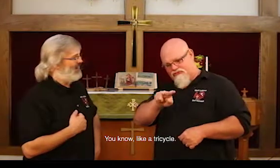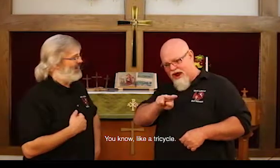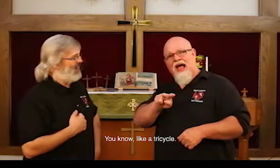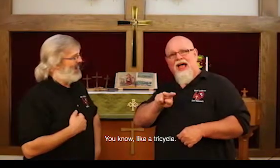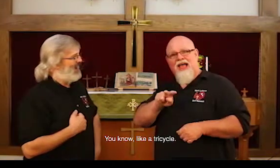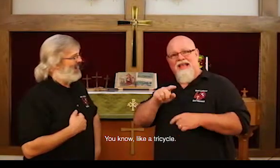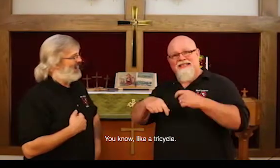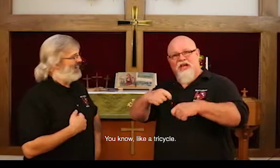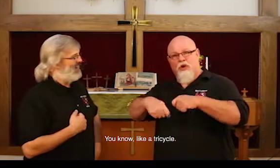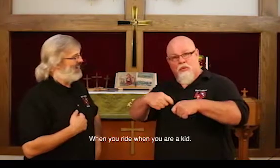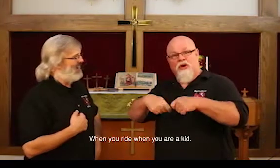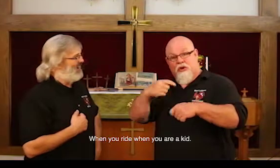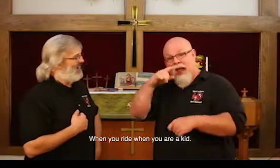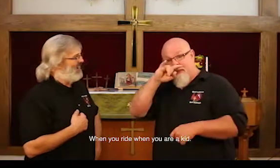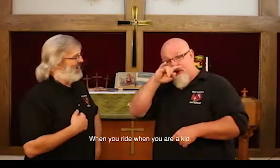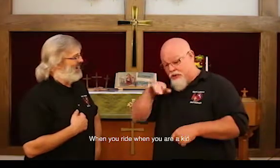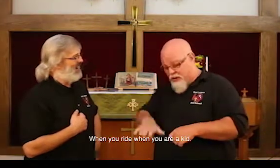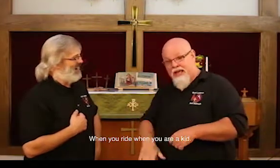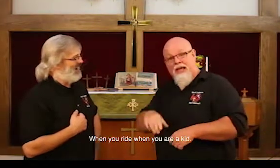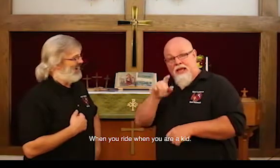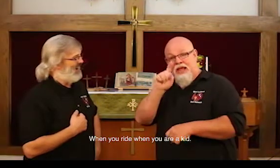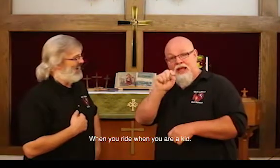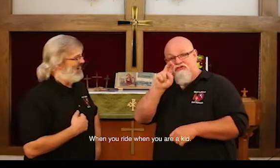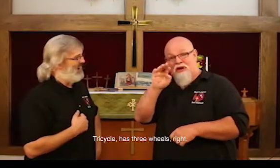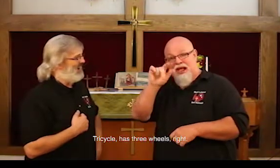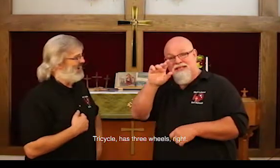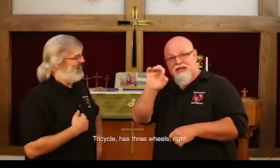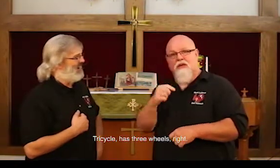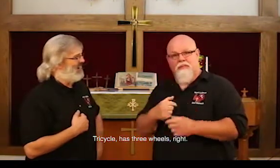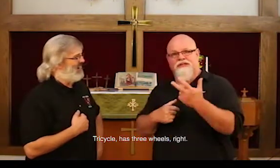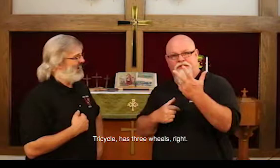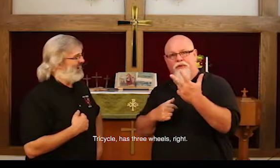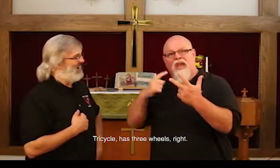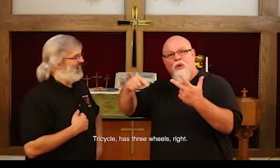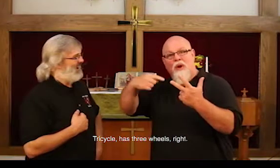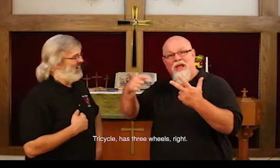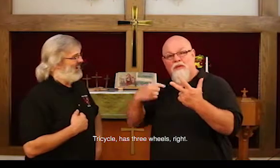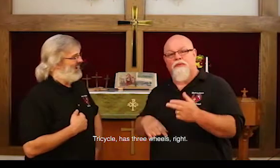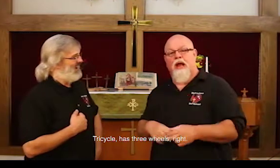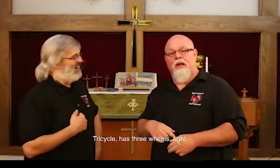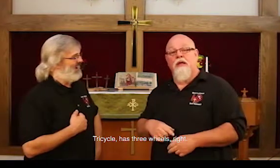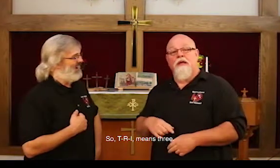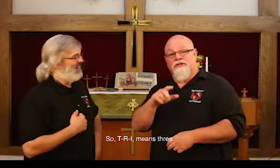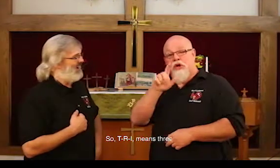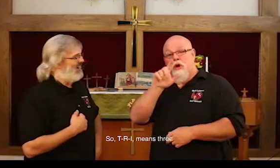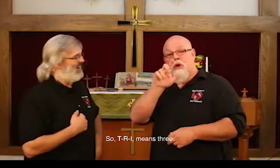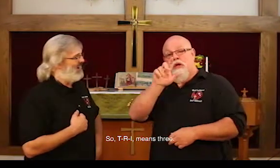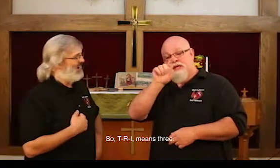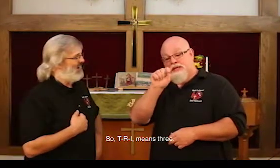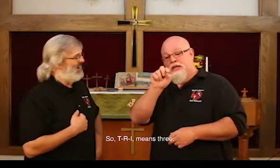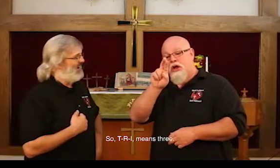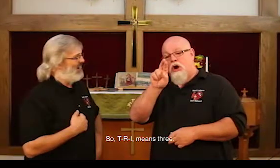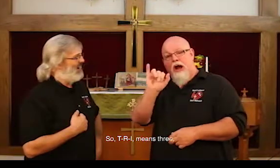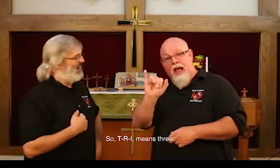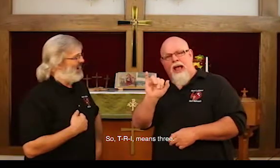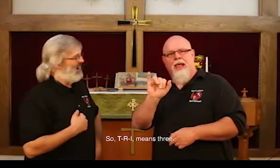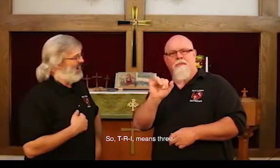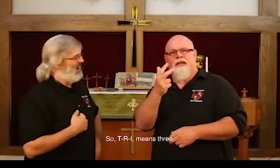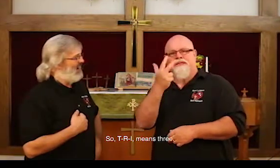tricycle, when you're riding, when you're a kid, a tricycle, means three wheels, right, so tri means